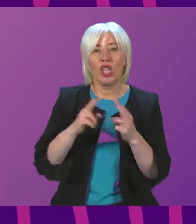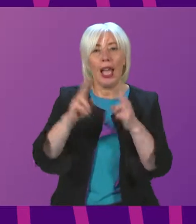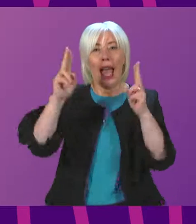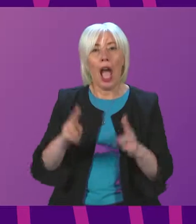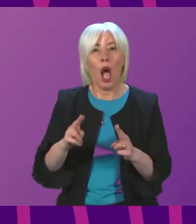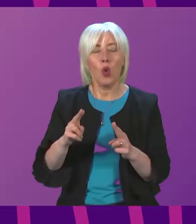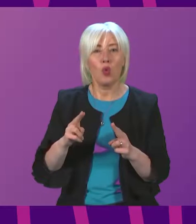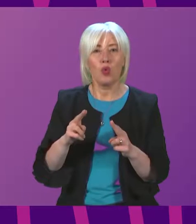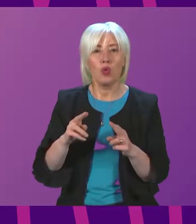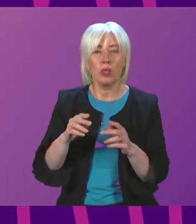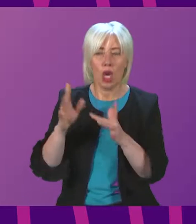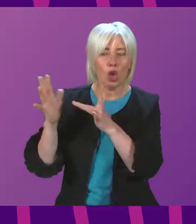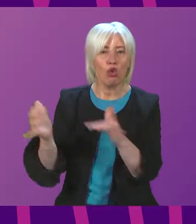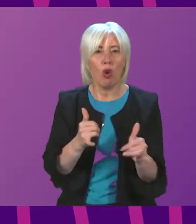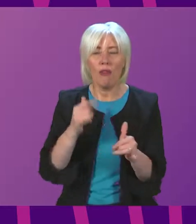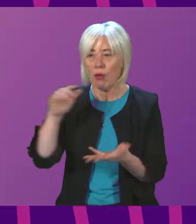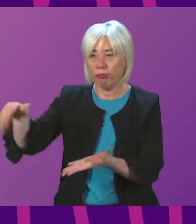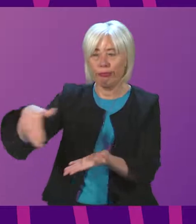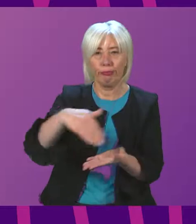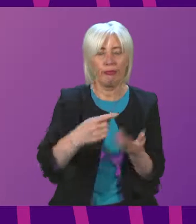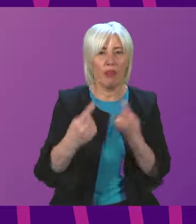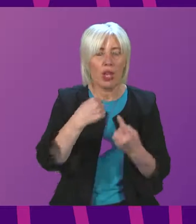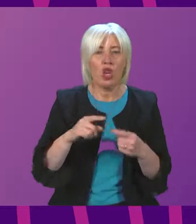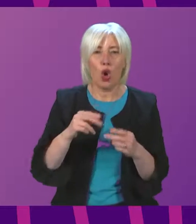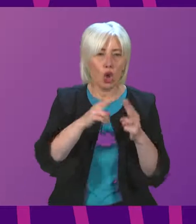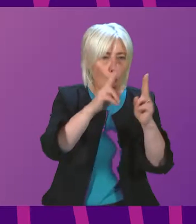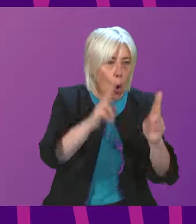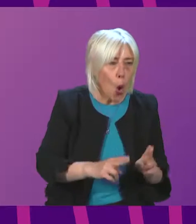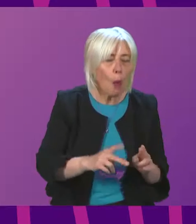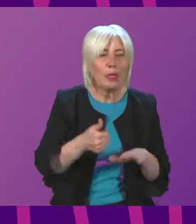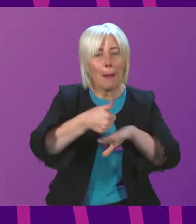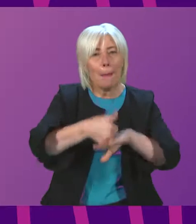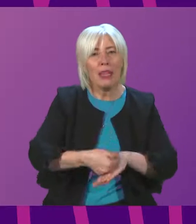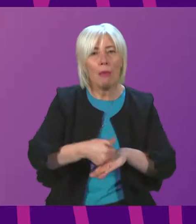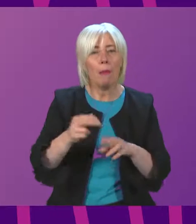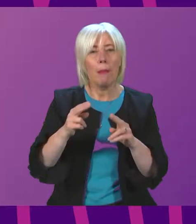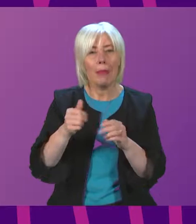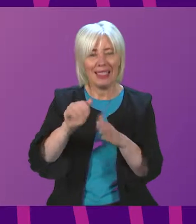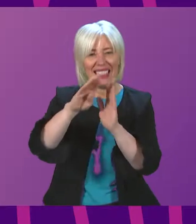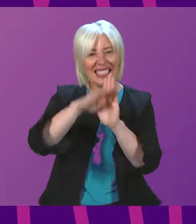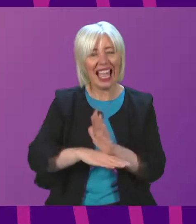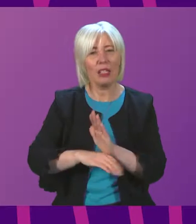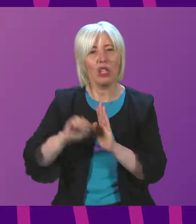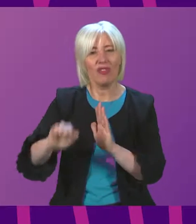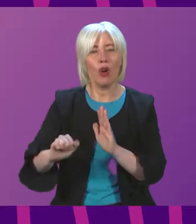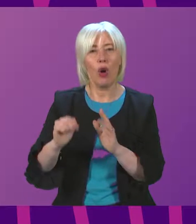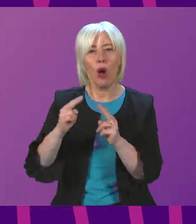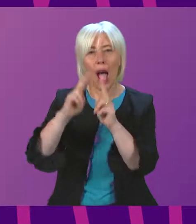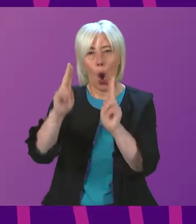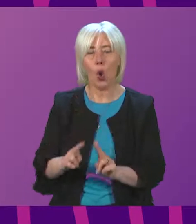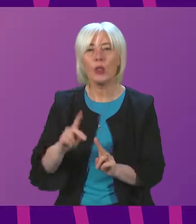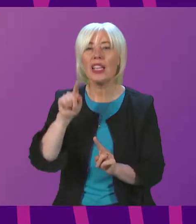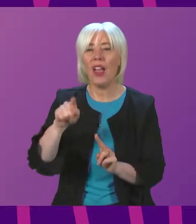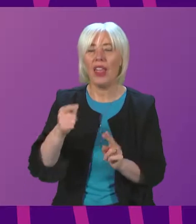Conditions Survey collects information on homes and minimum standards for housing. This legislation will add